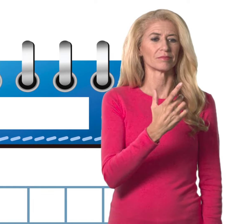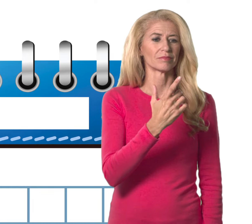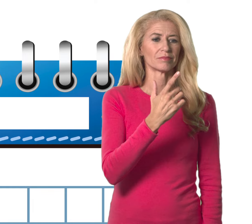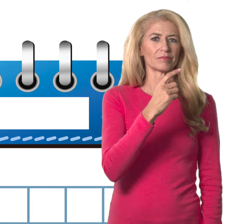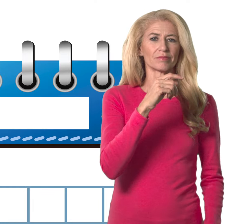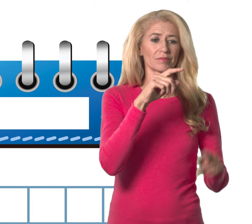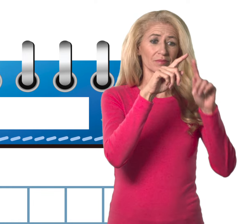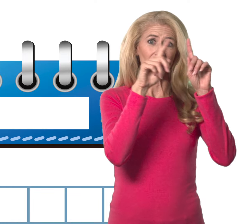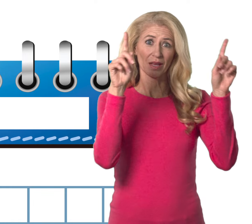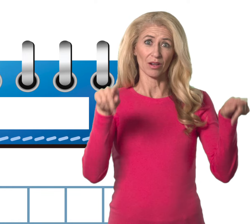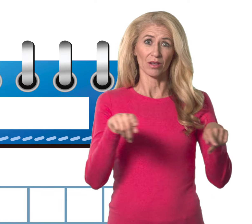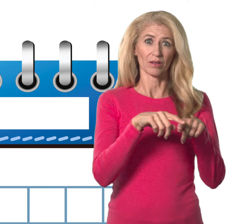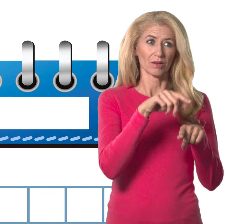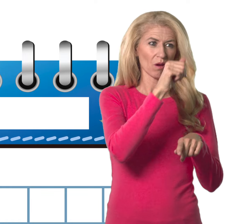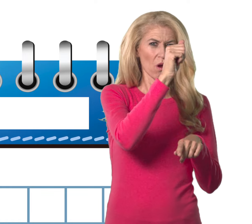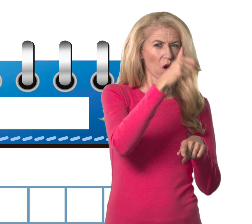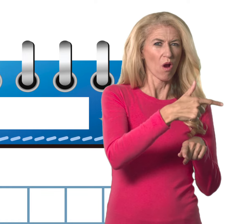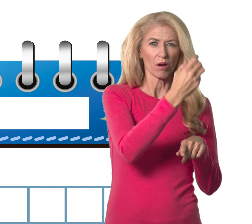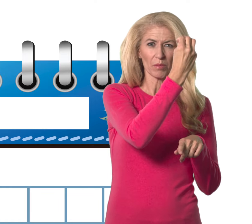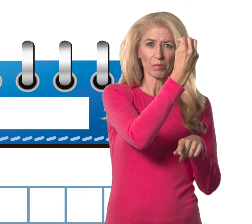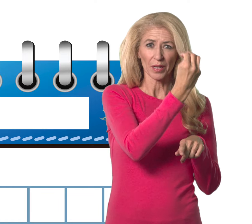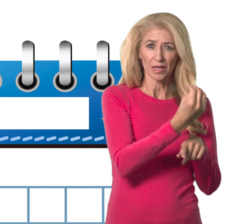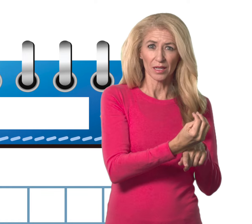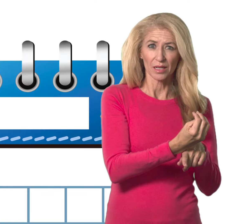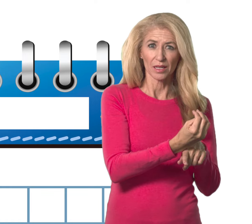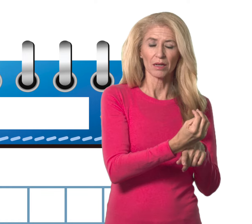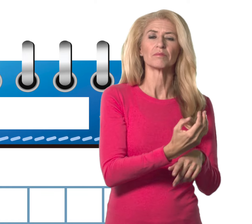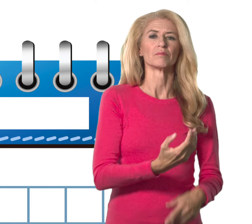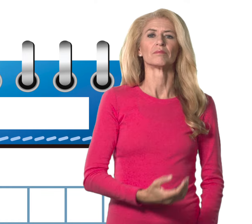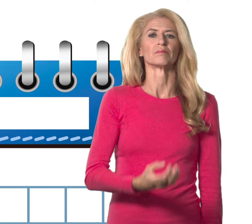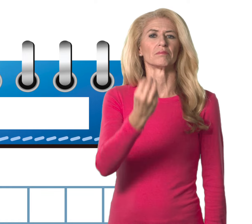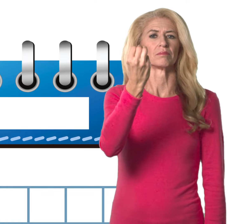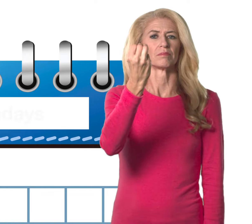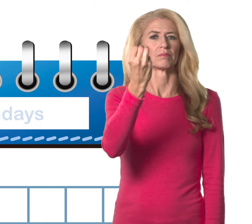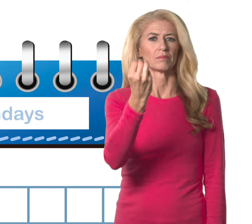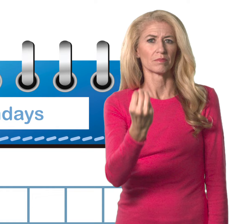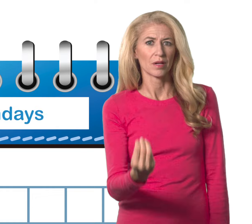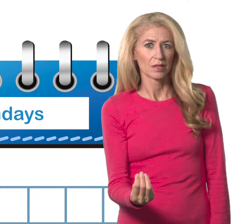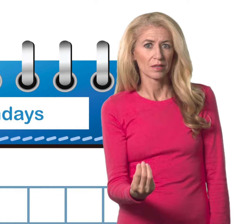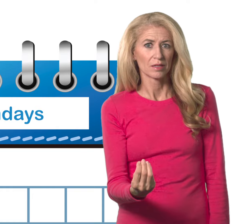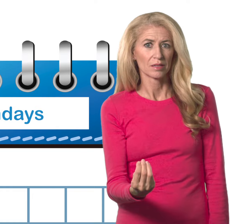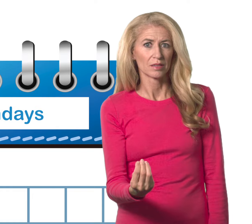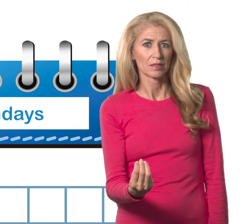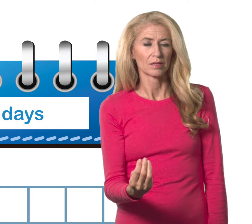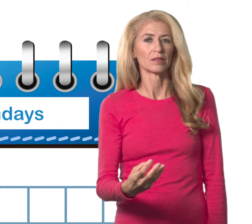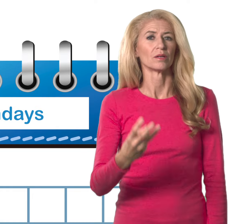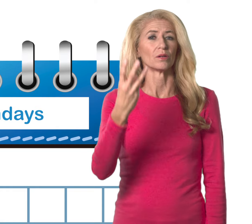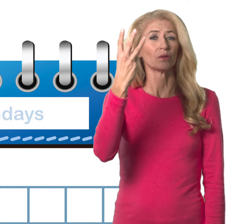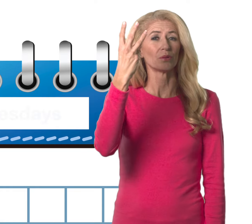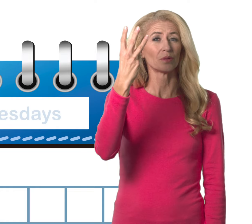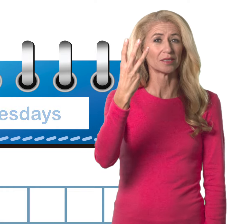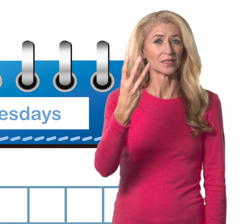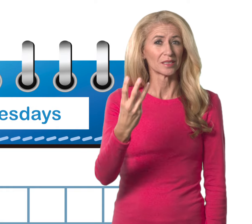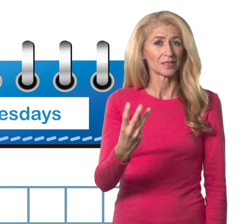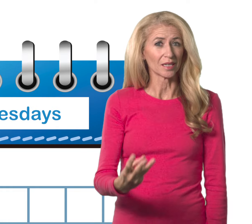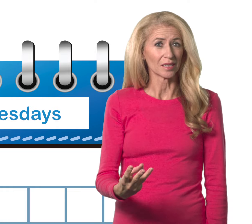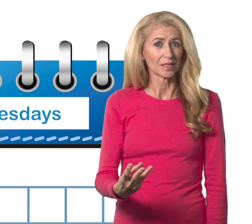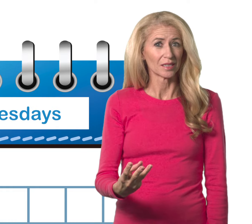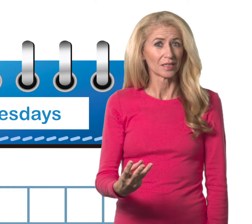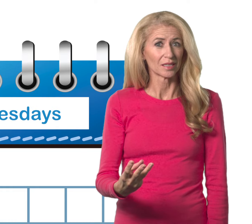If you want to show something occurring every Monday, you use the first letter and move vertically. Every Monday, every Wednesday,